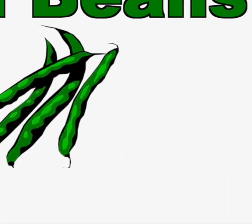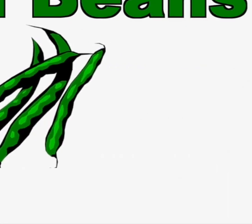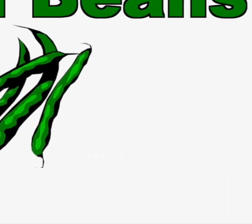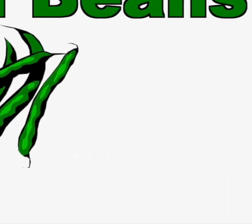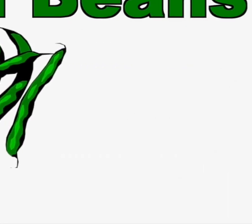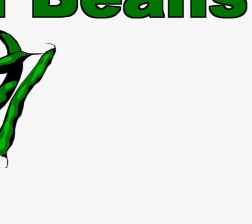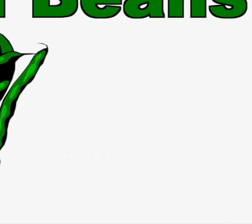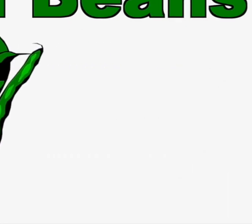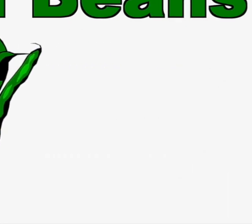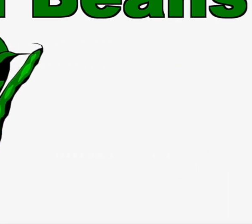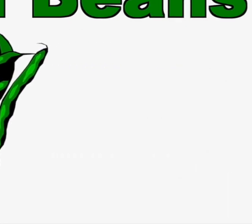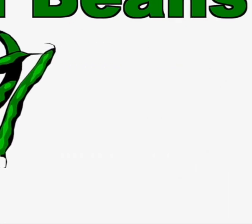Green beans